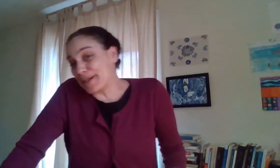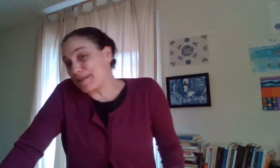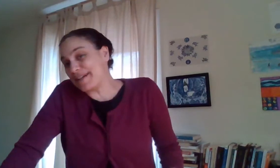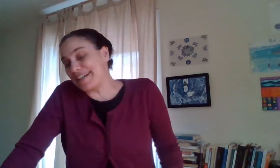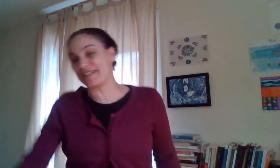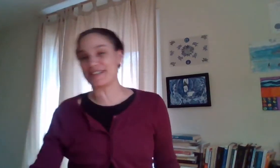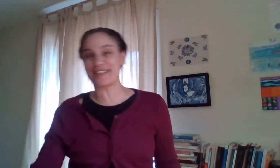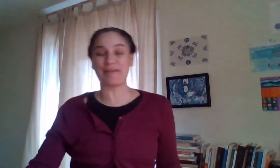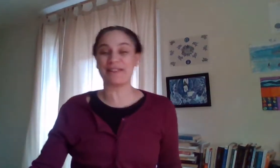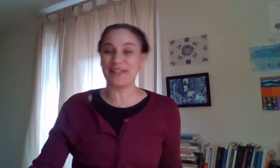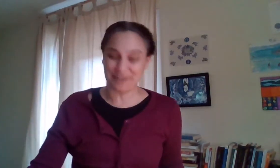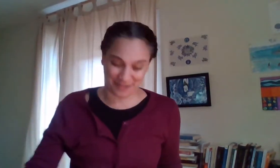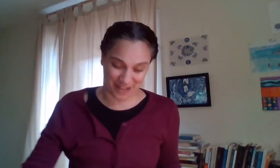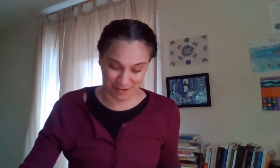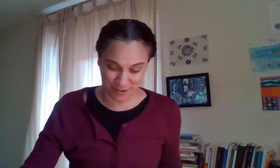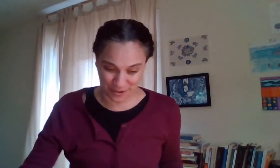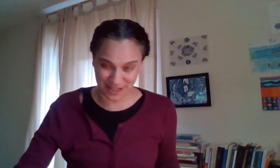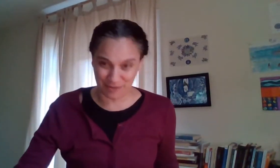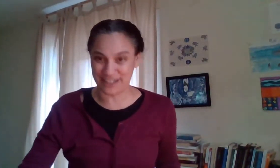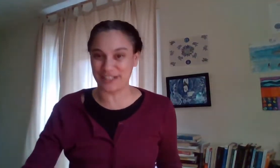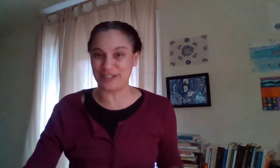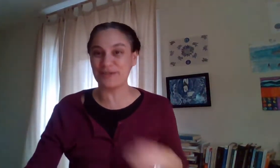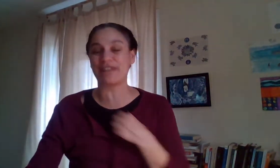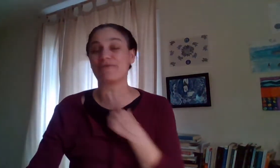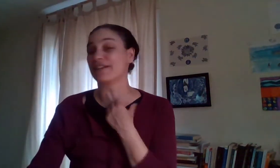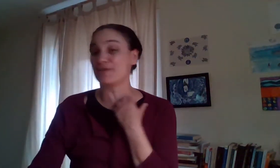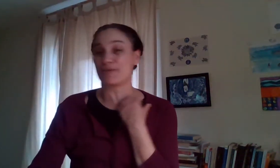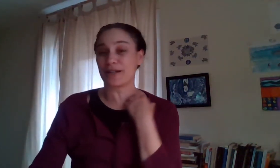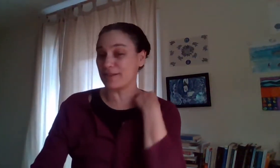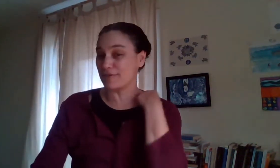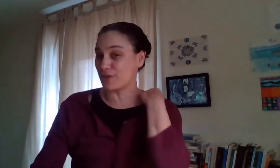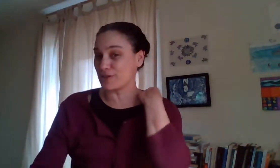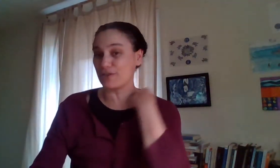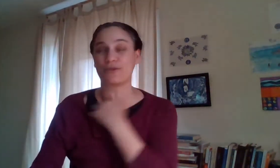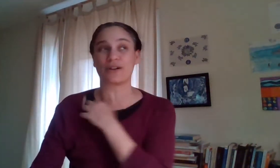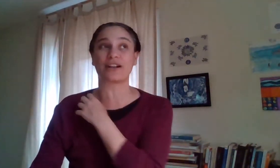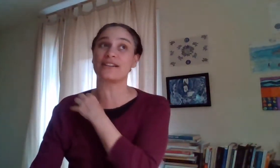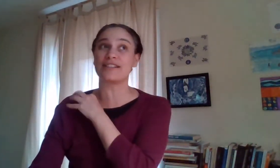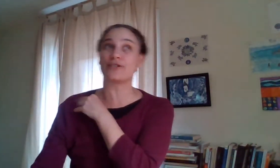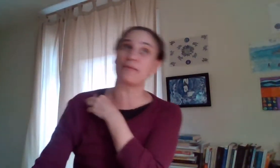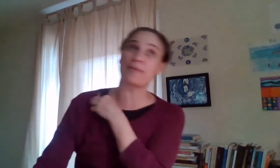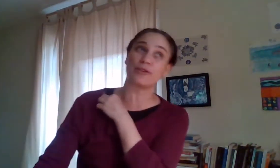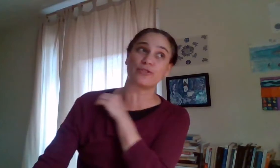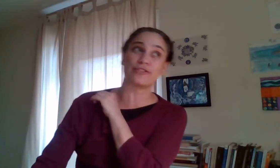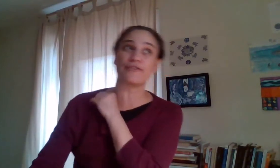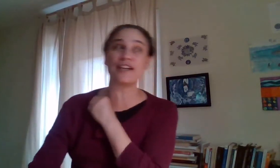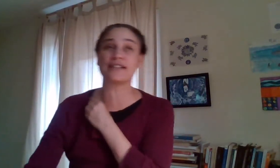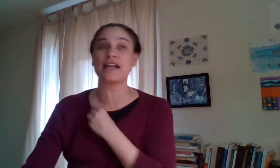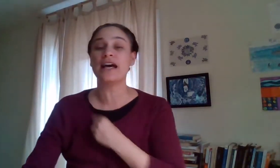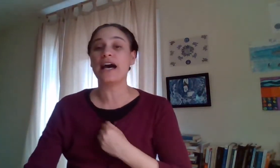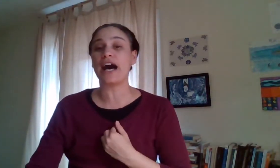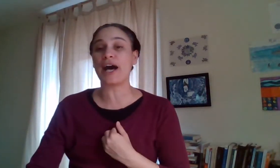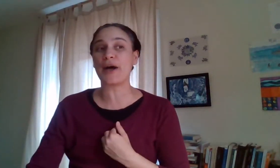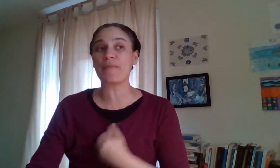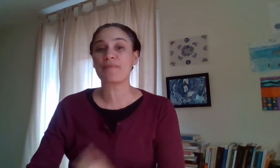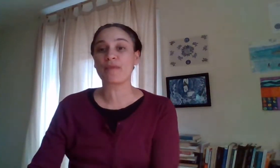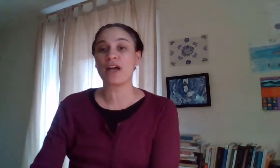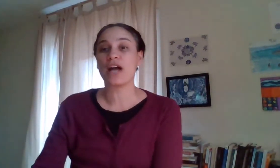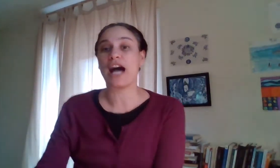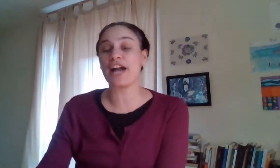recommend because i believe of course in what i do i really do recommend for those of you who are considering maybe you're on the fence um i